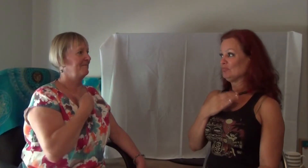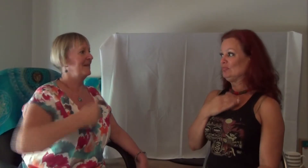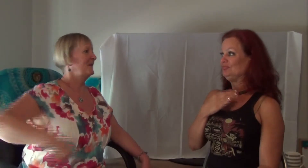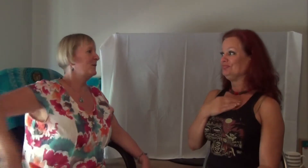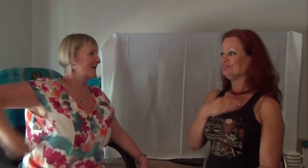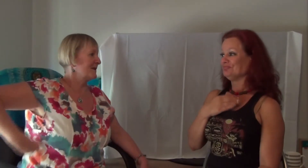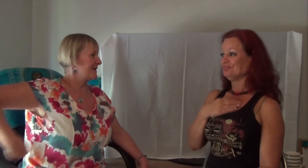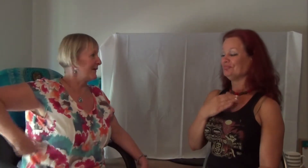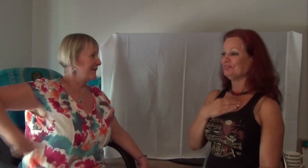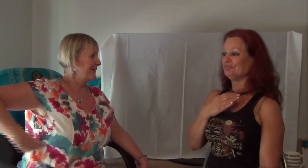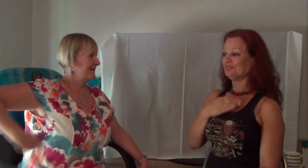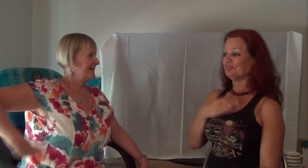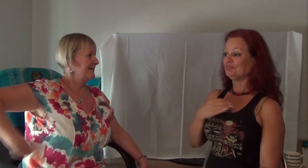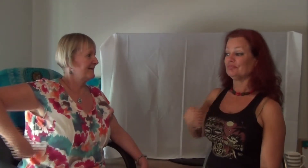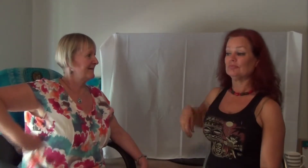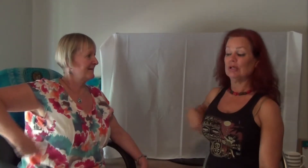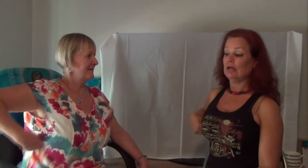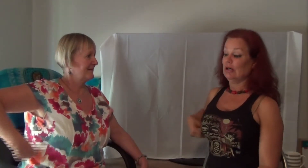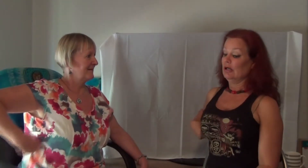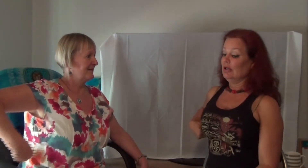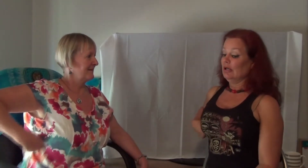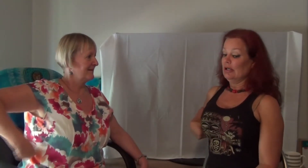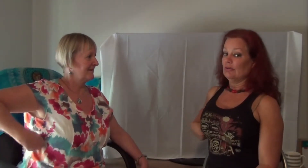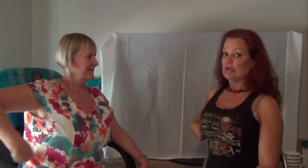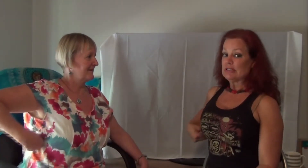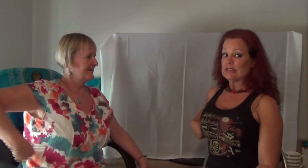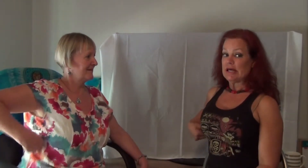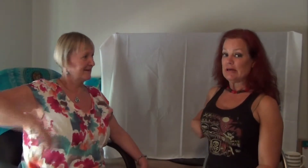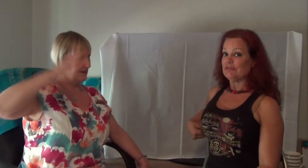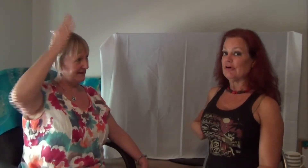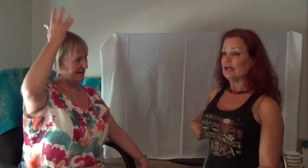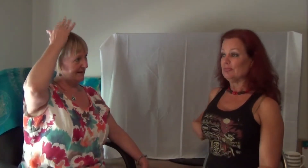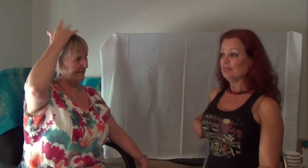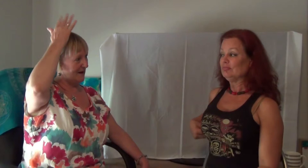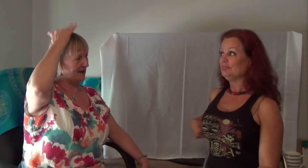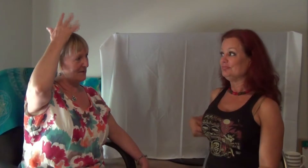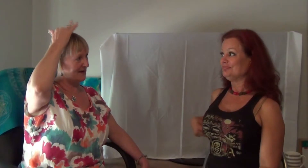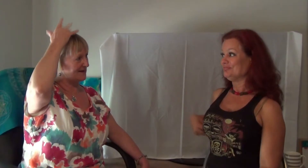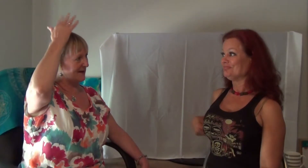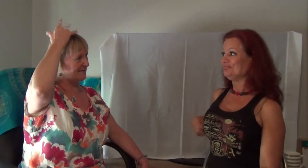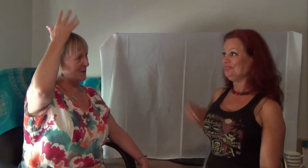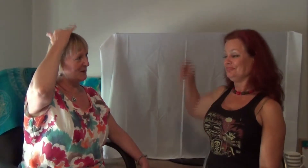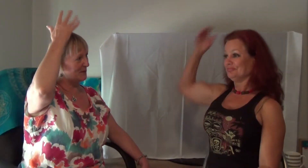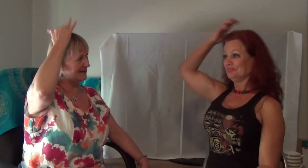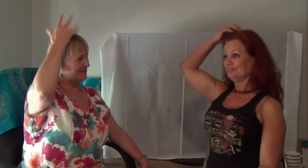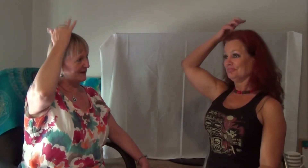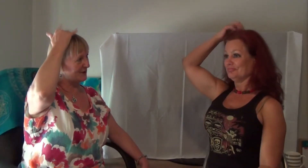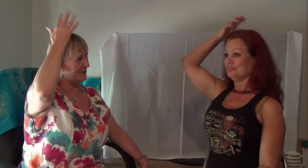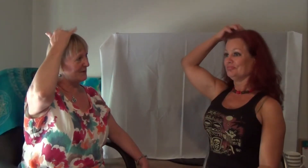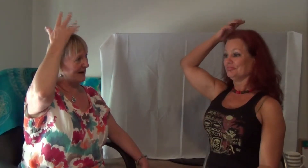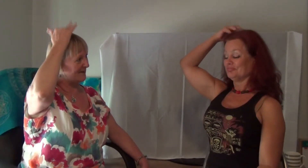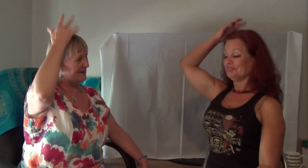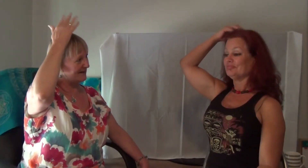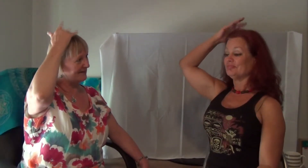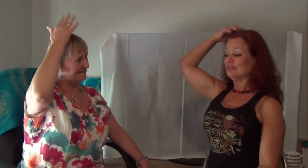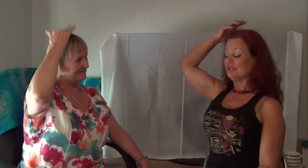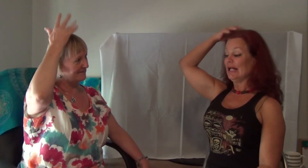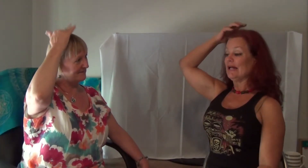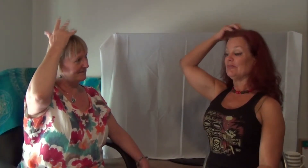It wasn't safe. It wasn't safe. If it had been safe, nobody would have smashed into the back of me. If it